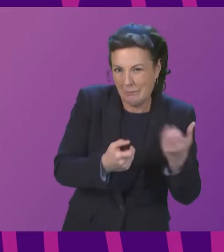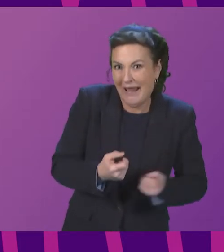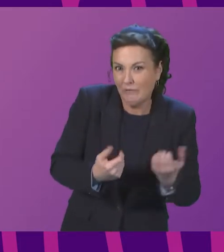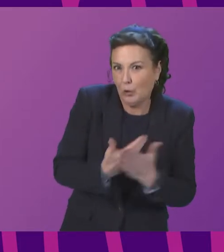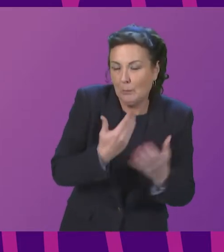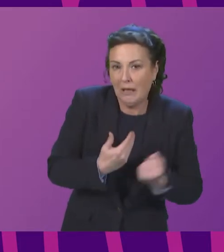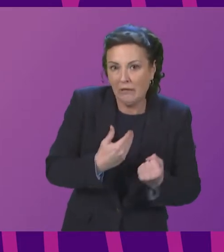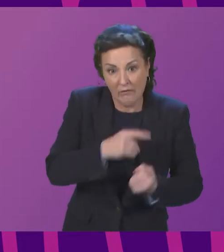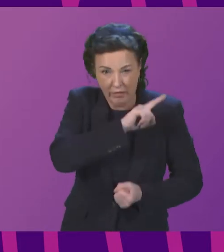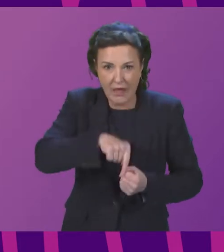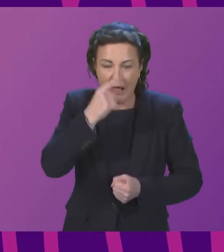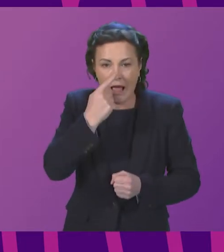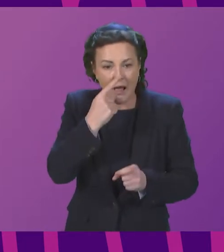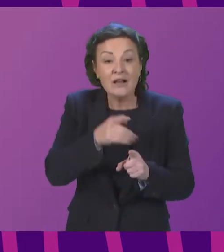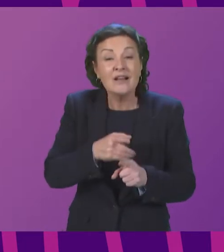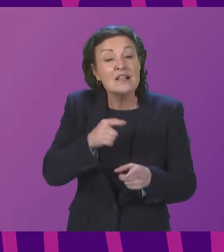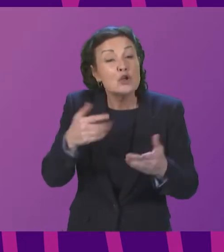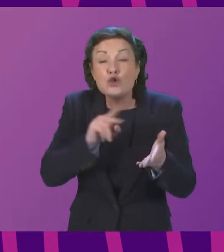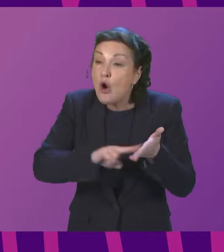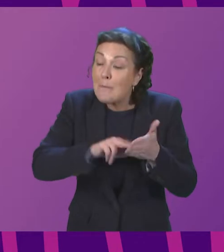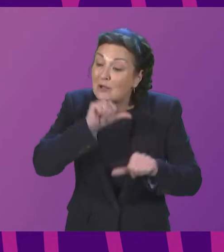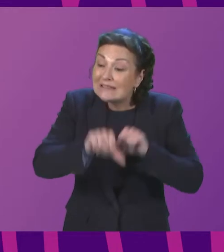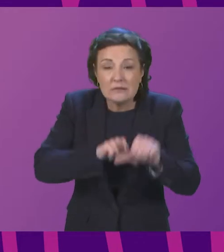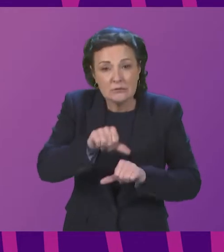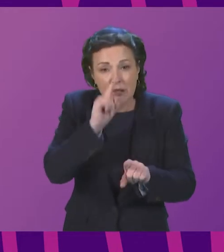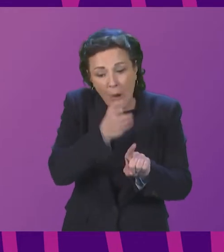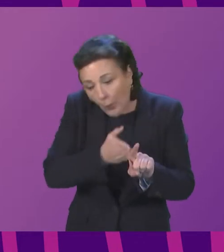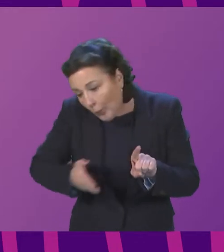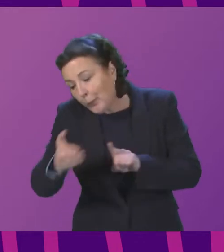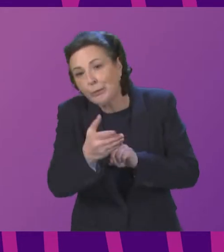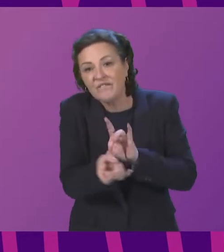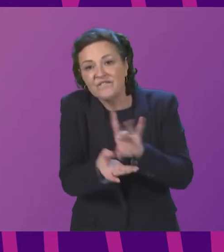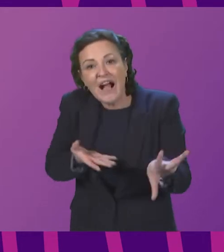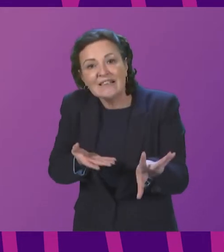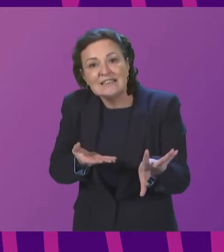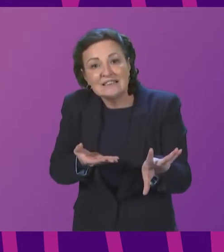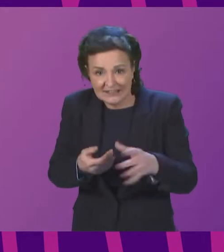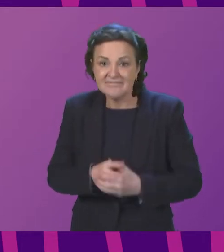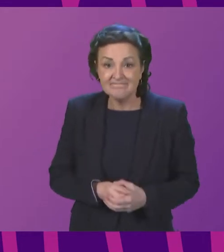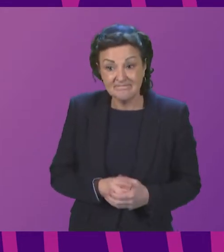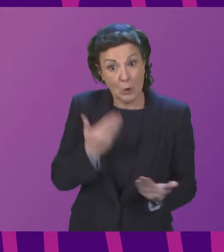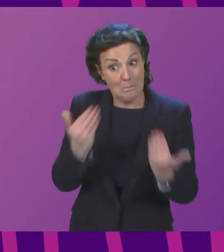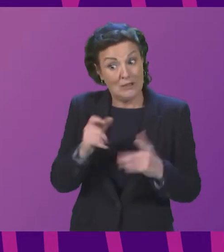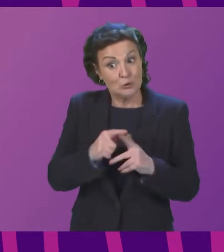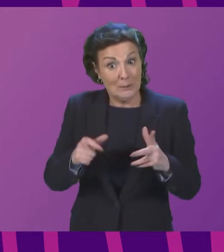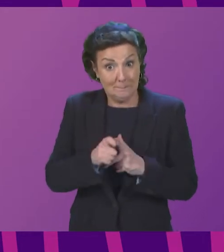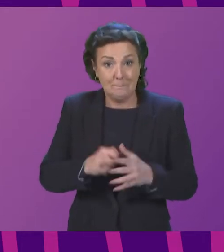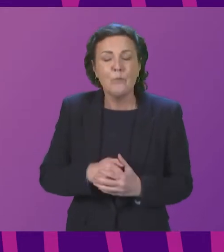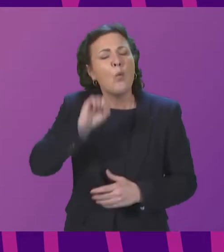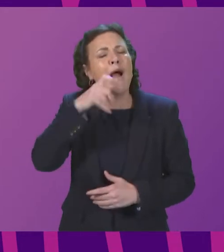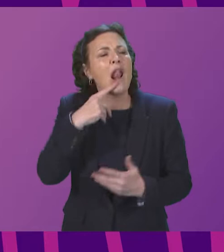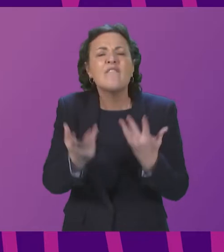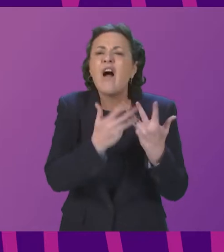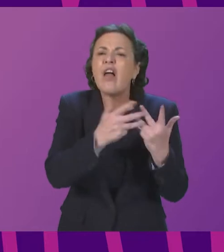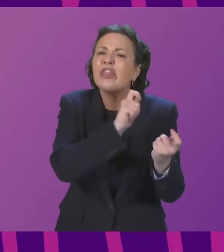compared with less than a third who were able to do so under PIP. Further changes to the delivery of disability benefits through ADP